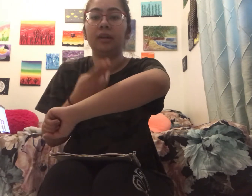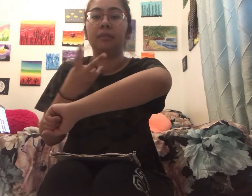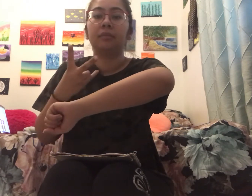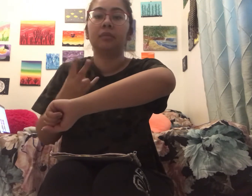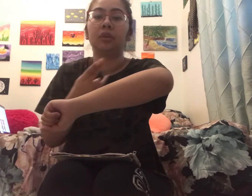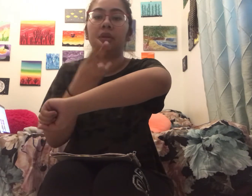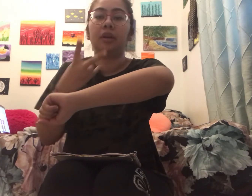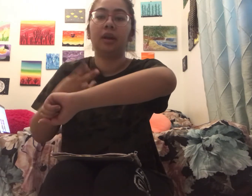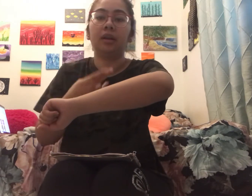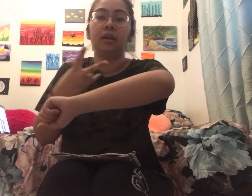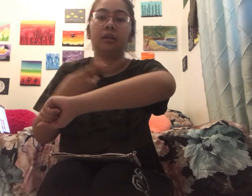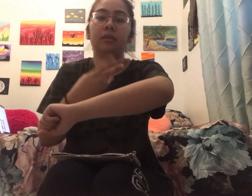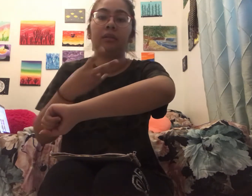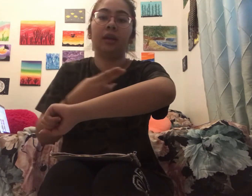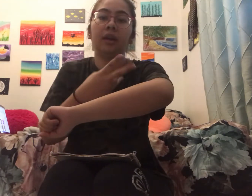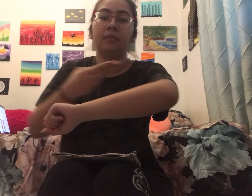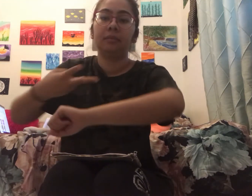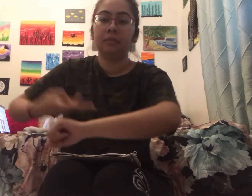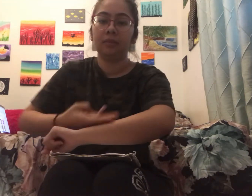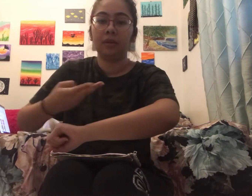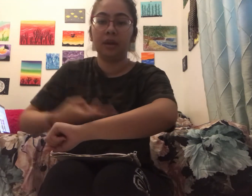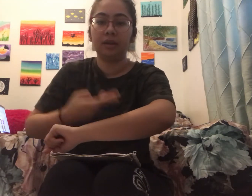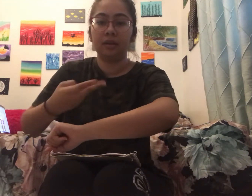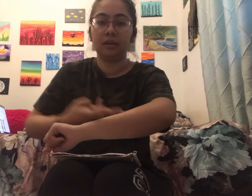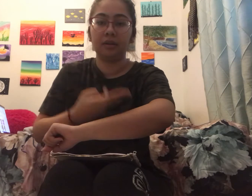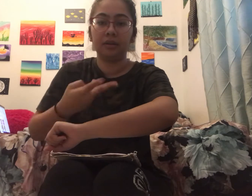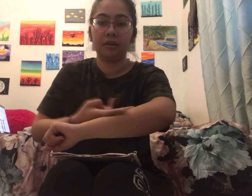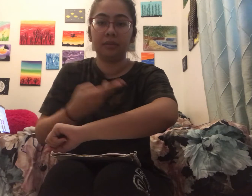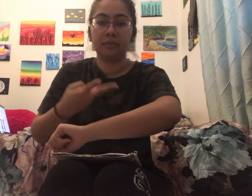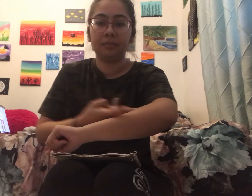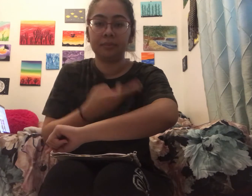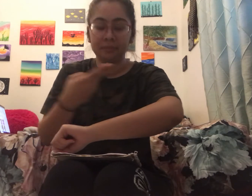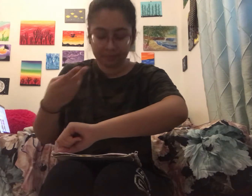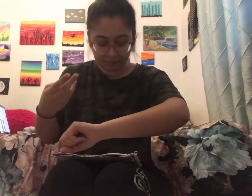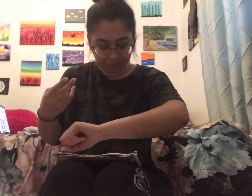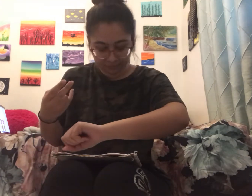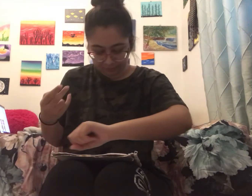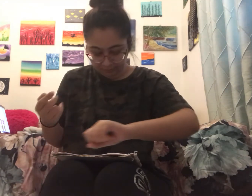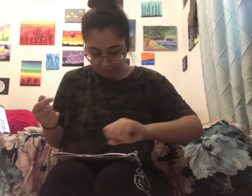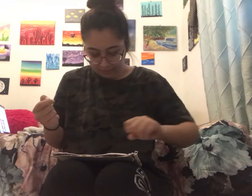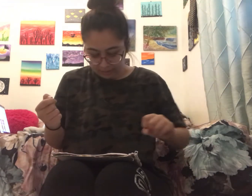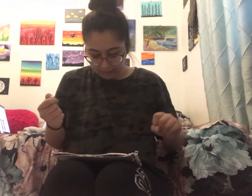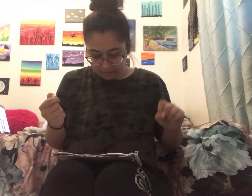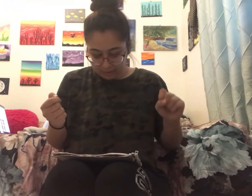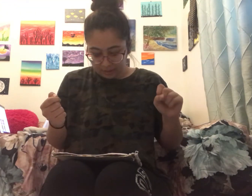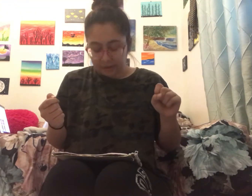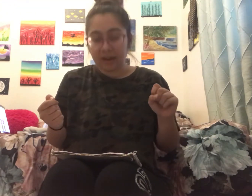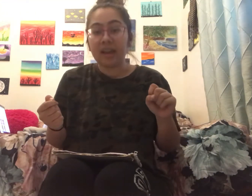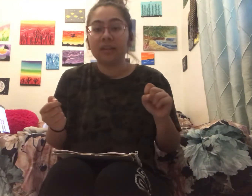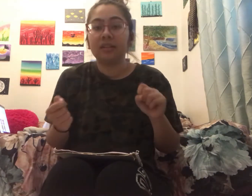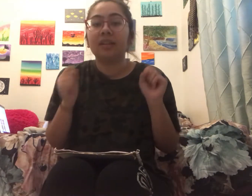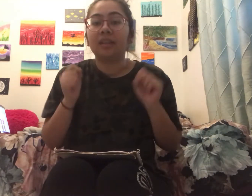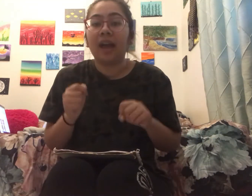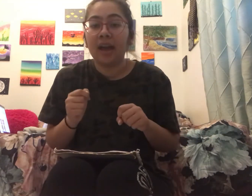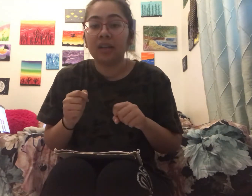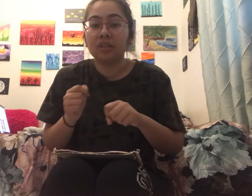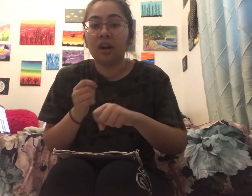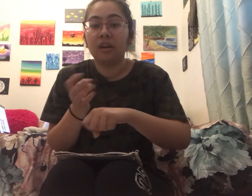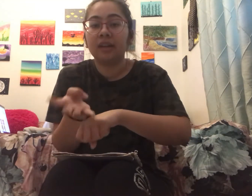so you're cutting okay cutting on your arm next is a hedgehog and